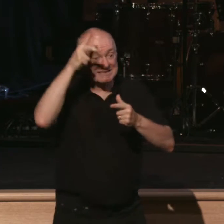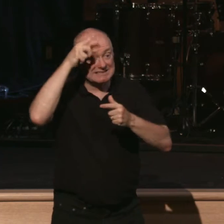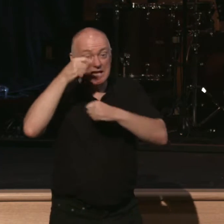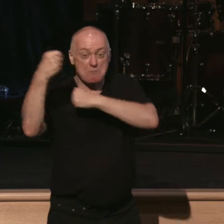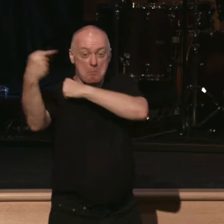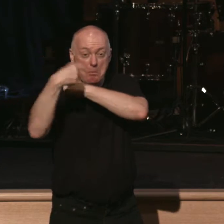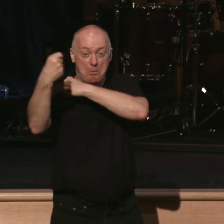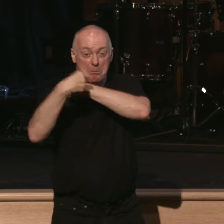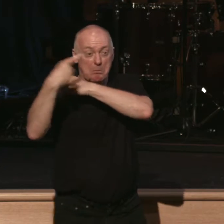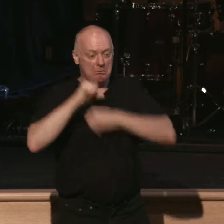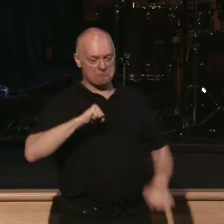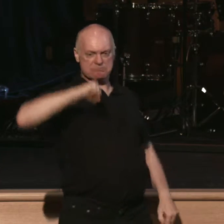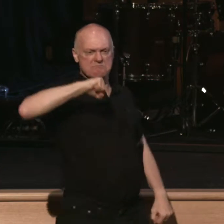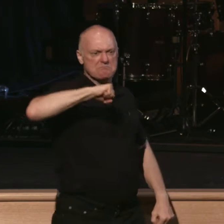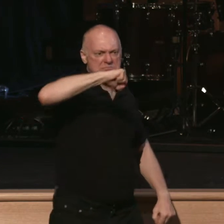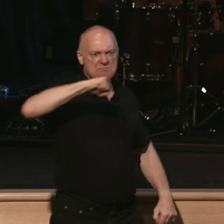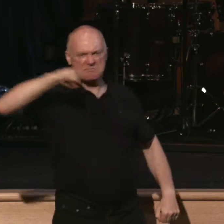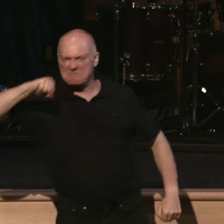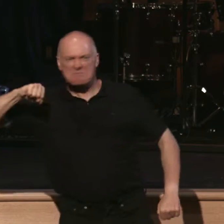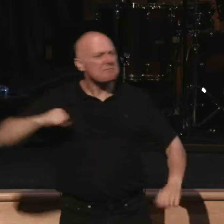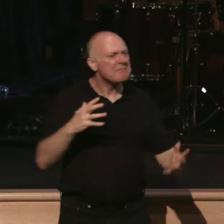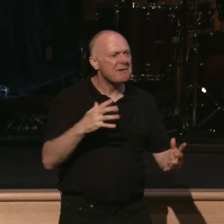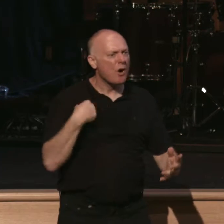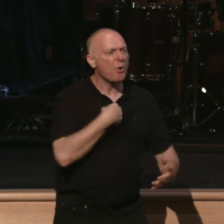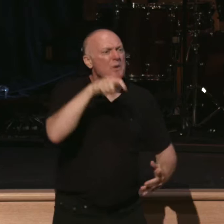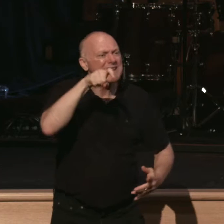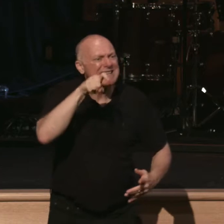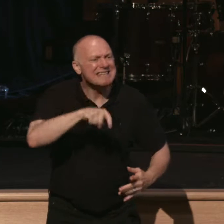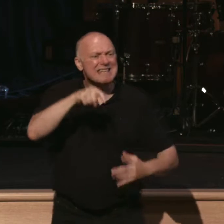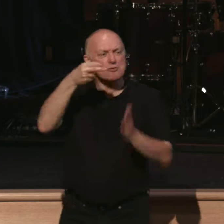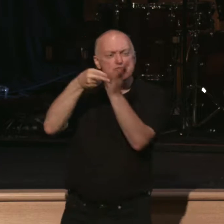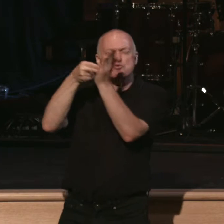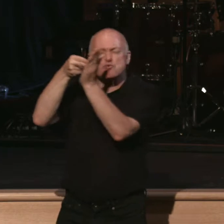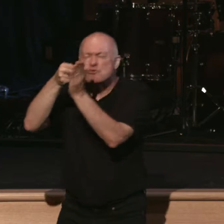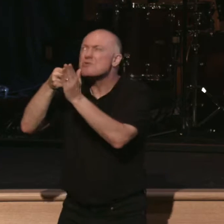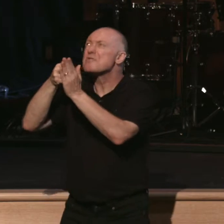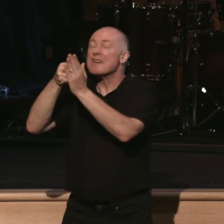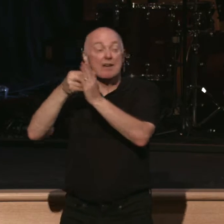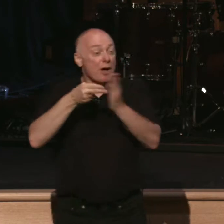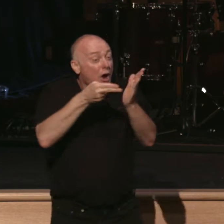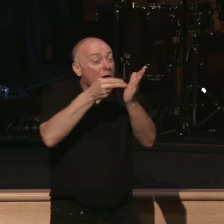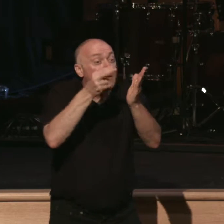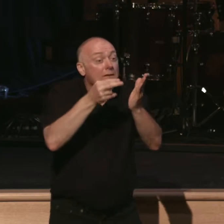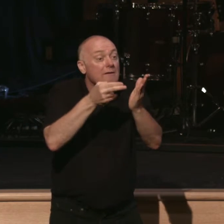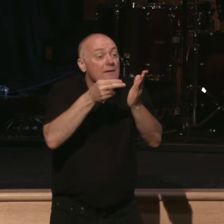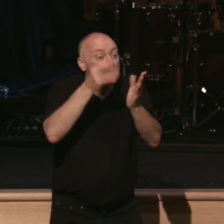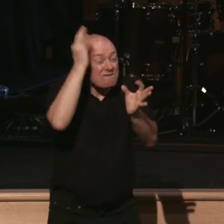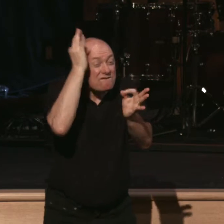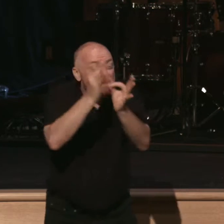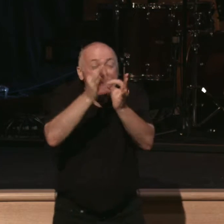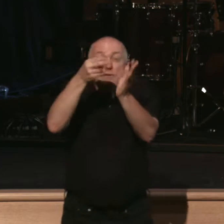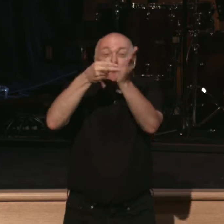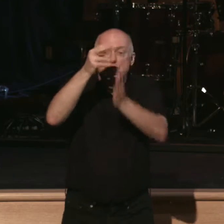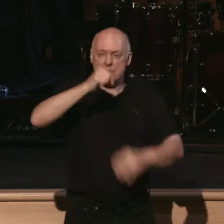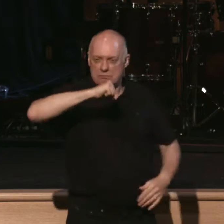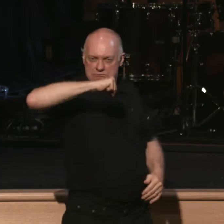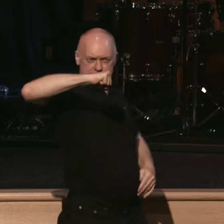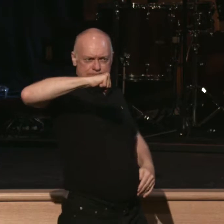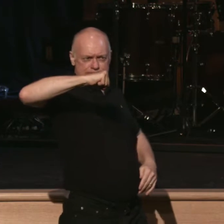of the evil one. So we need, we need a truth saturated perspective. We hold up the shield of faith and the flaming darts, the lies of the